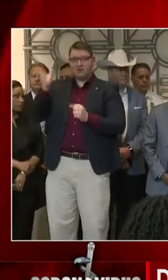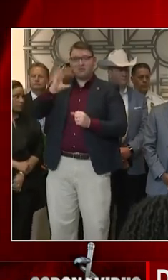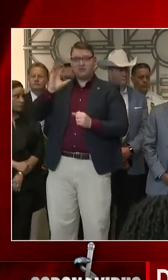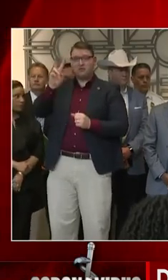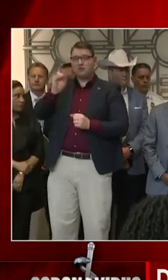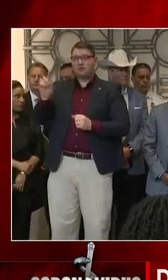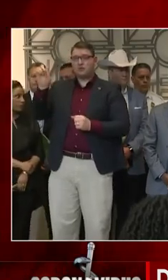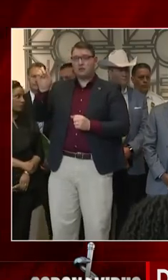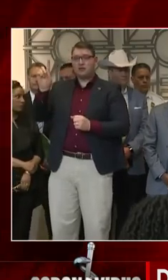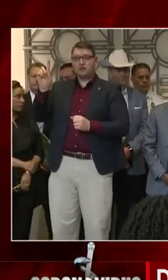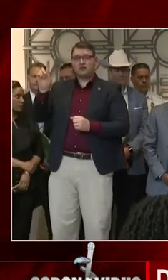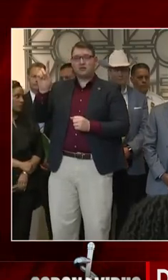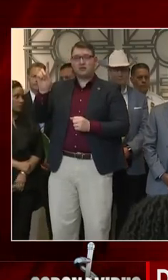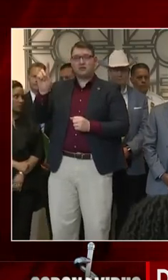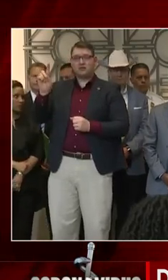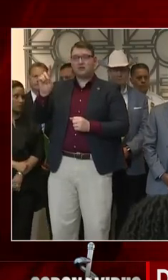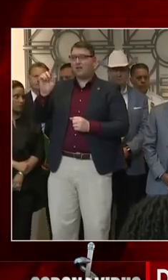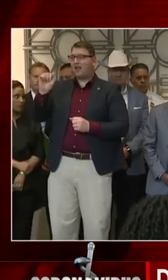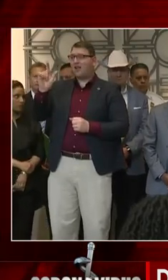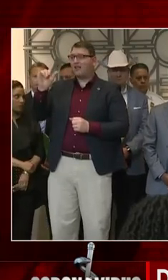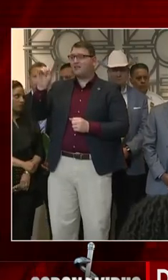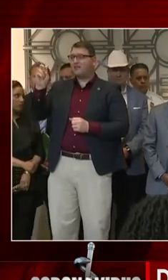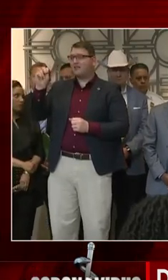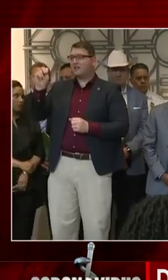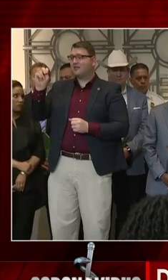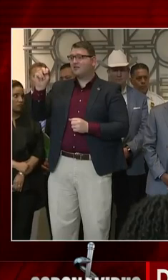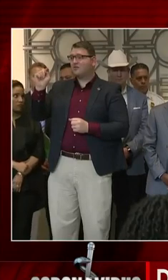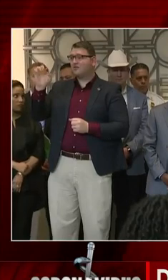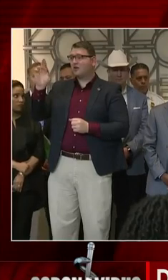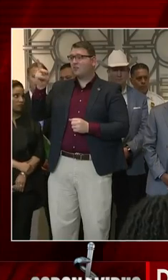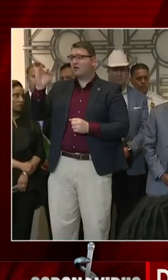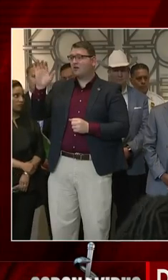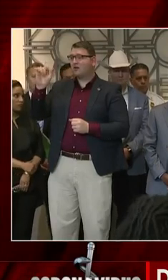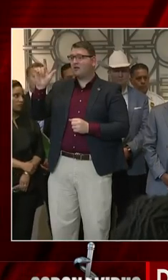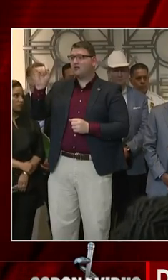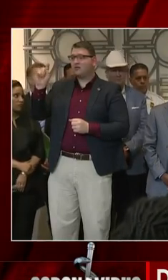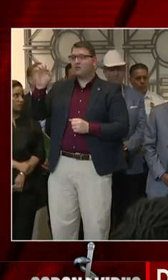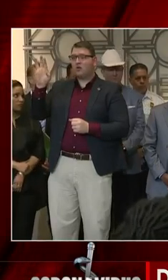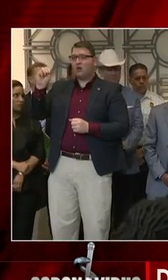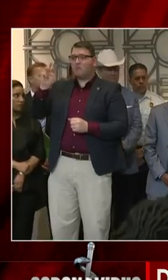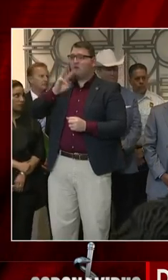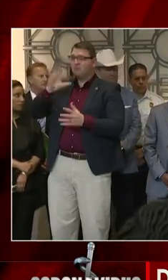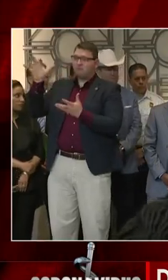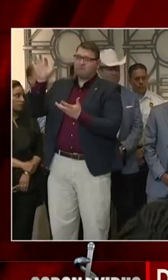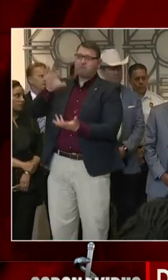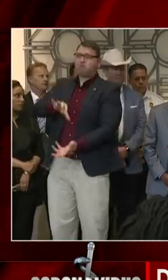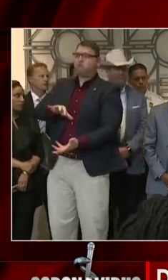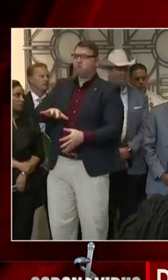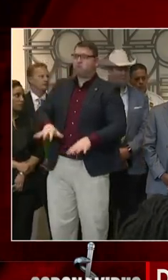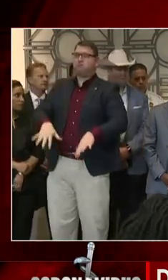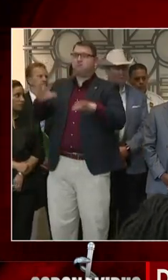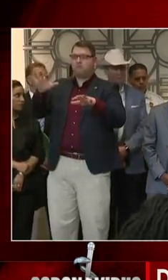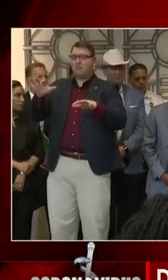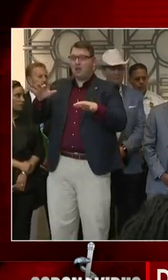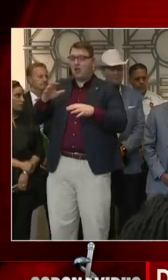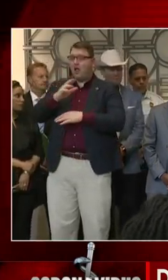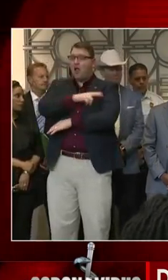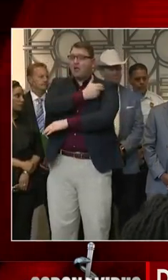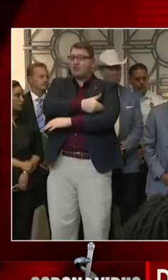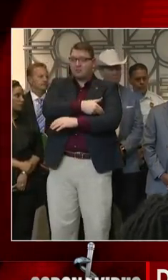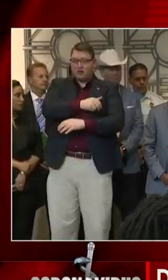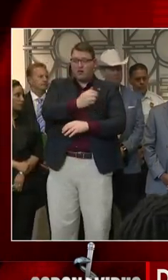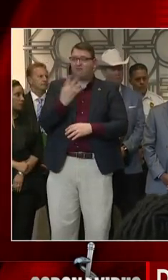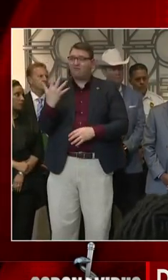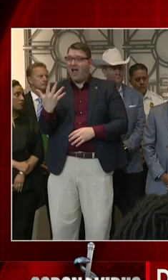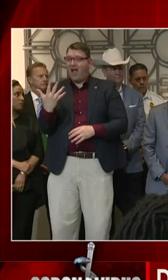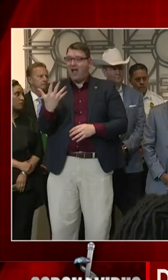We lost five hospitals within three hours on a Friday night. I, for one, will never forget that. Four of those hospitals were four of